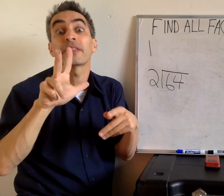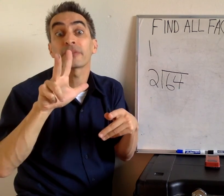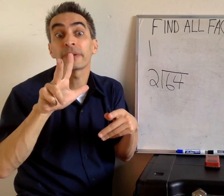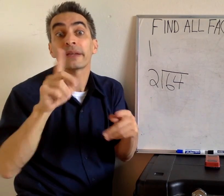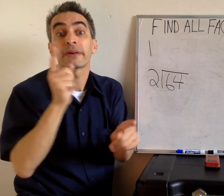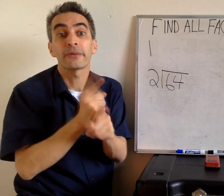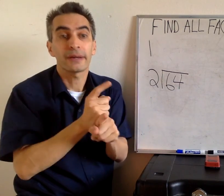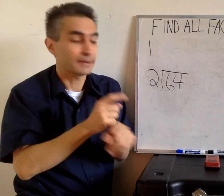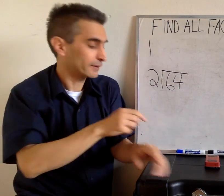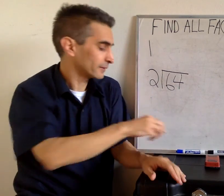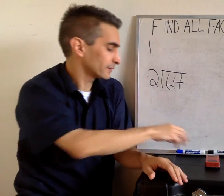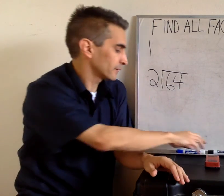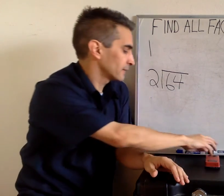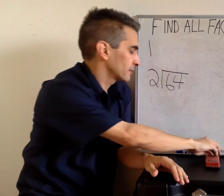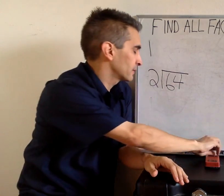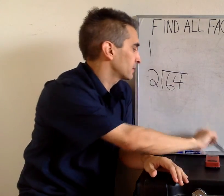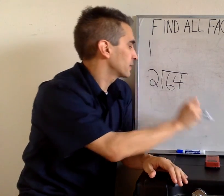2 times 3, right.